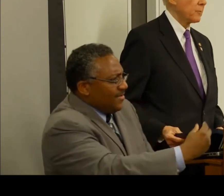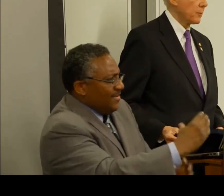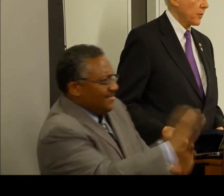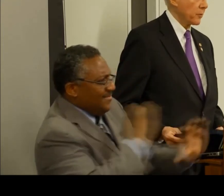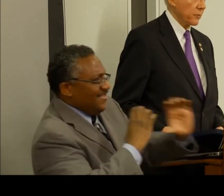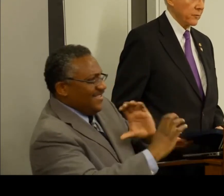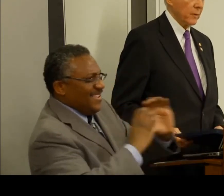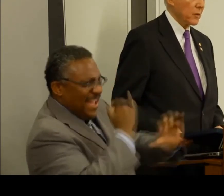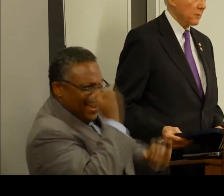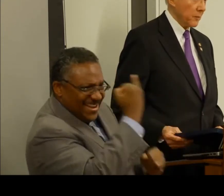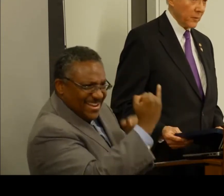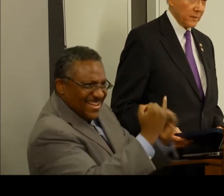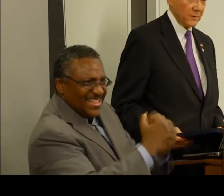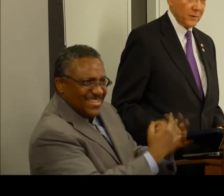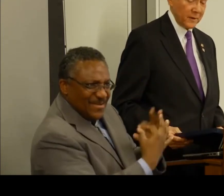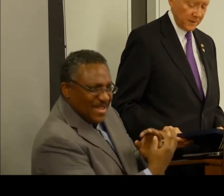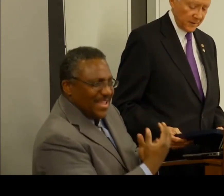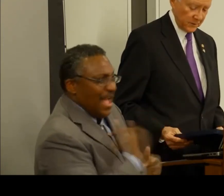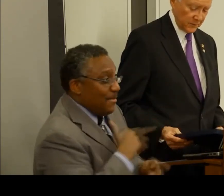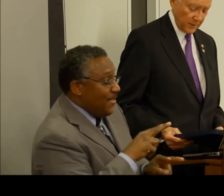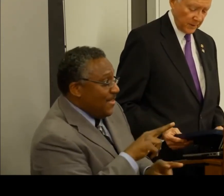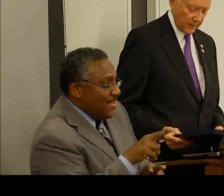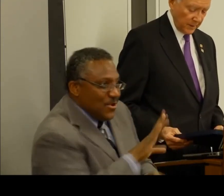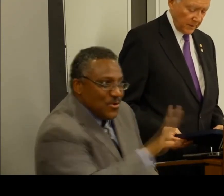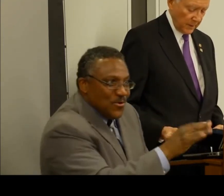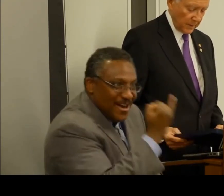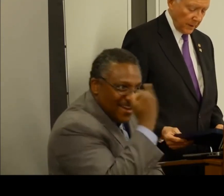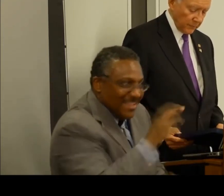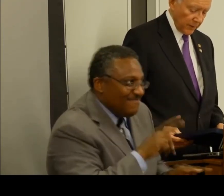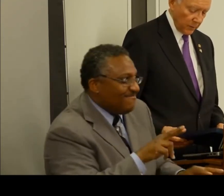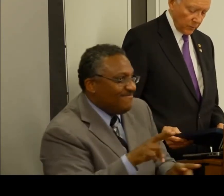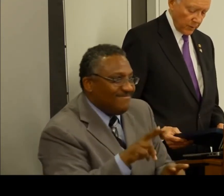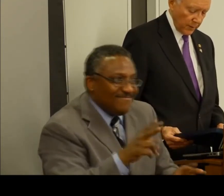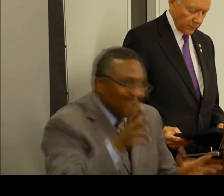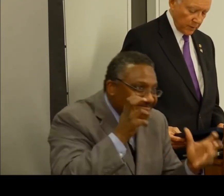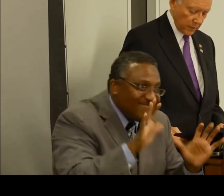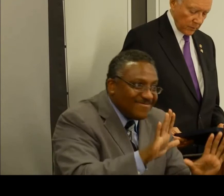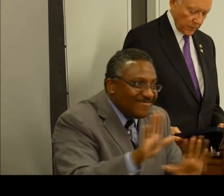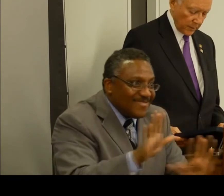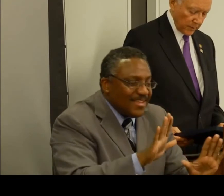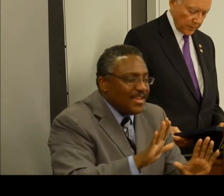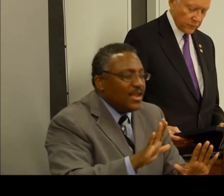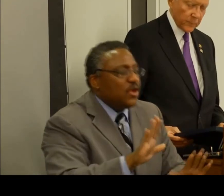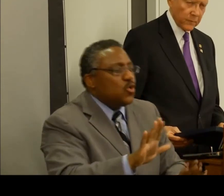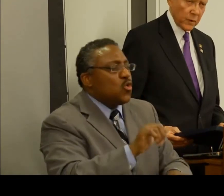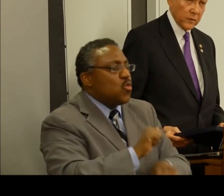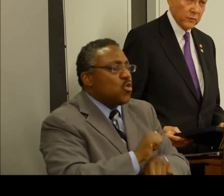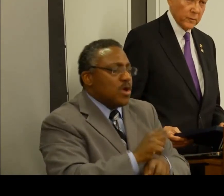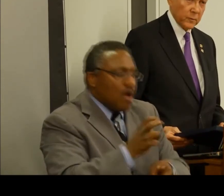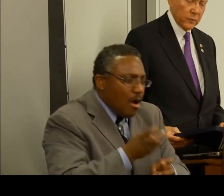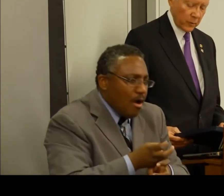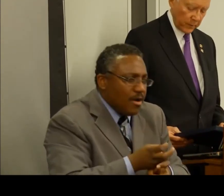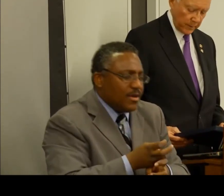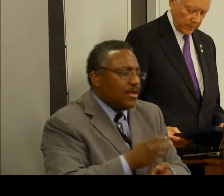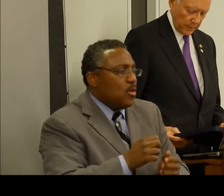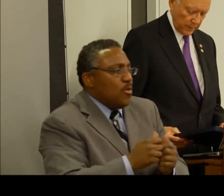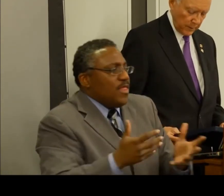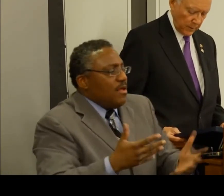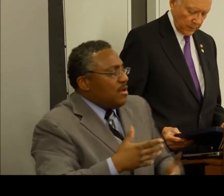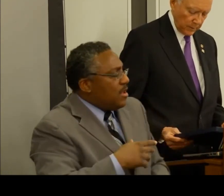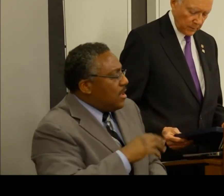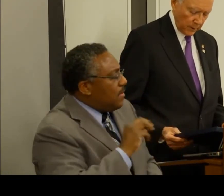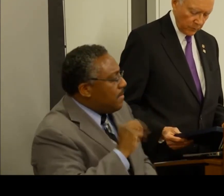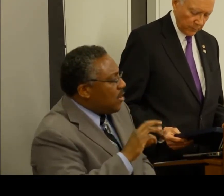and proposals. I'm looking forward to your ideas. And none of that would have occurred without the leadership of Congressman McCrory